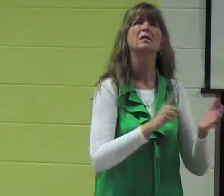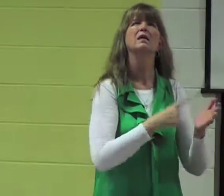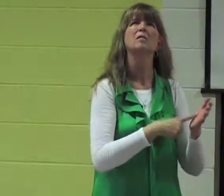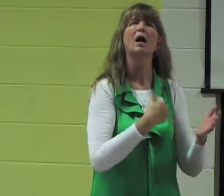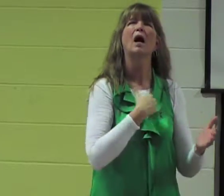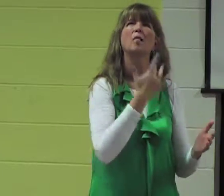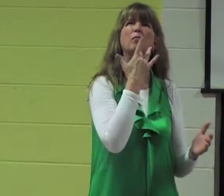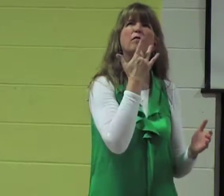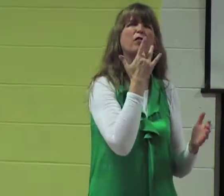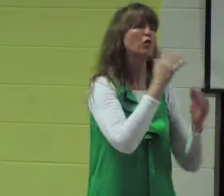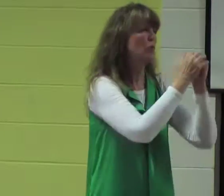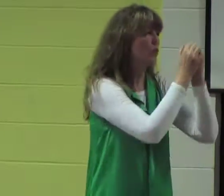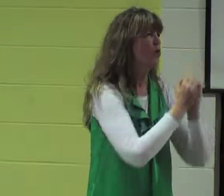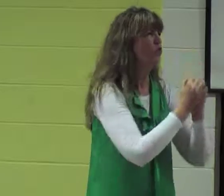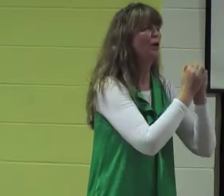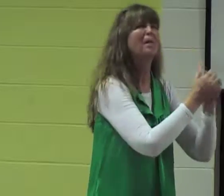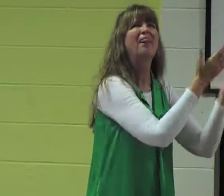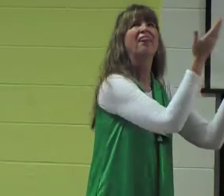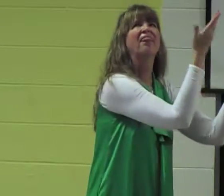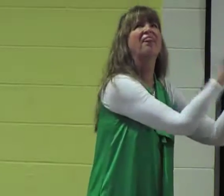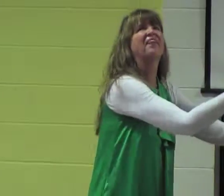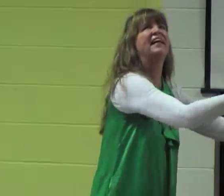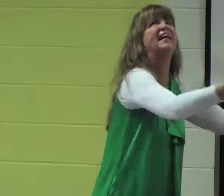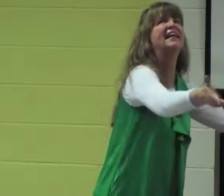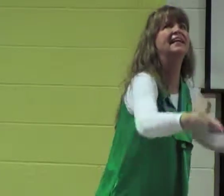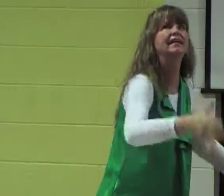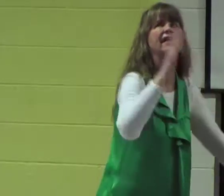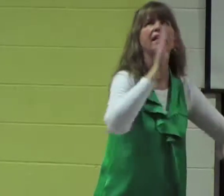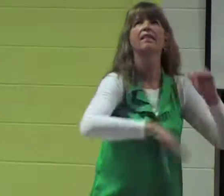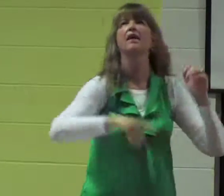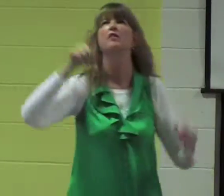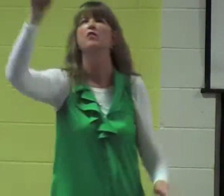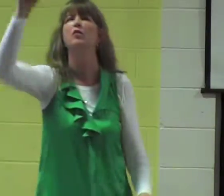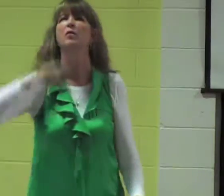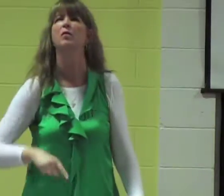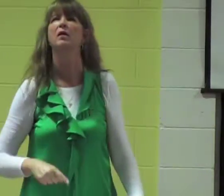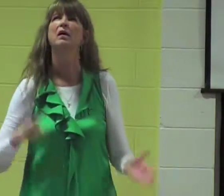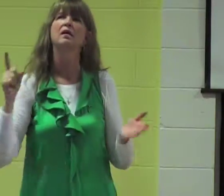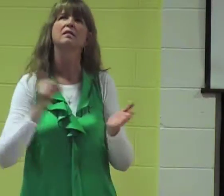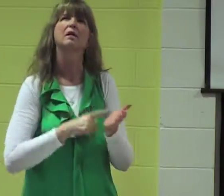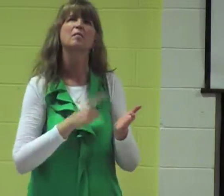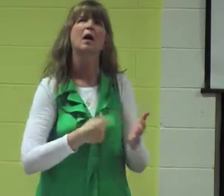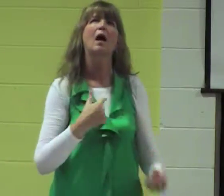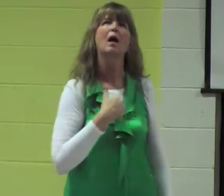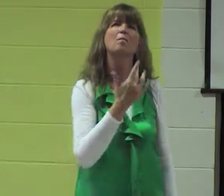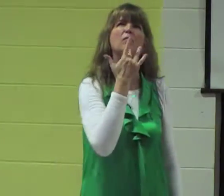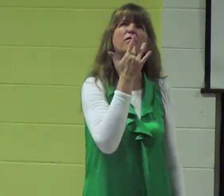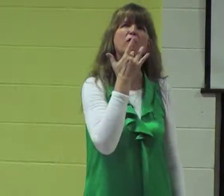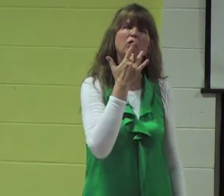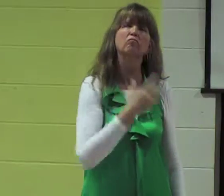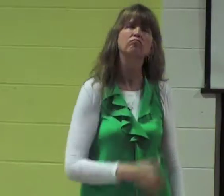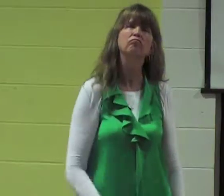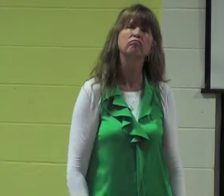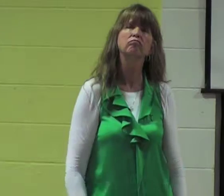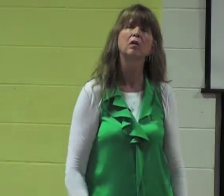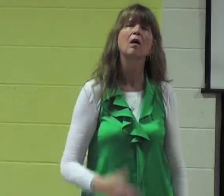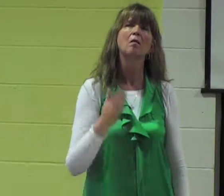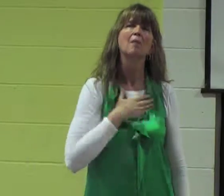take care of things myself. I like to worship things more than God. I like to